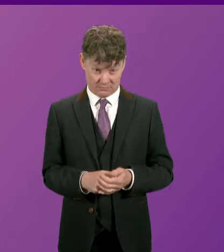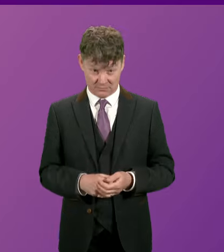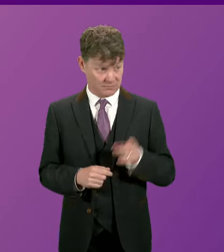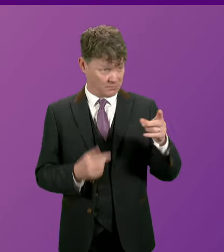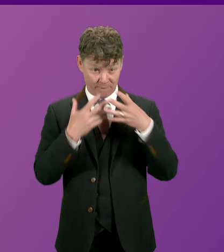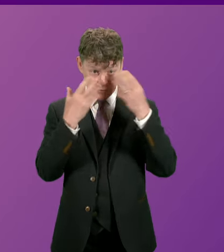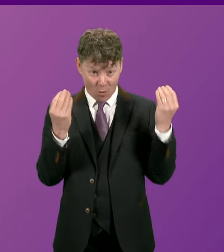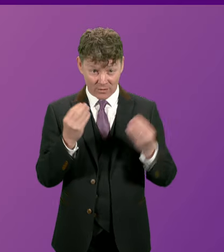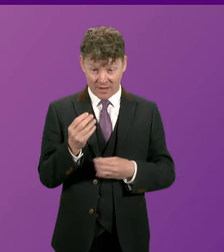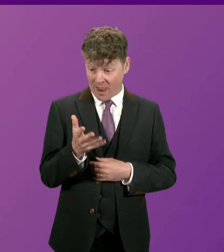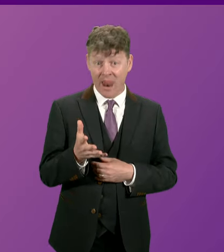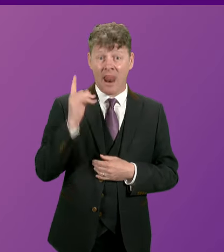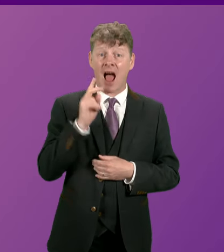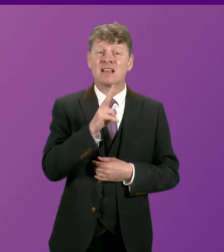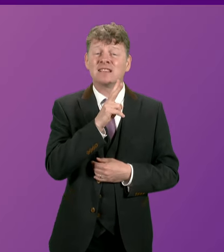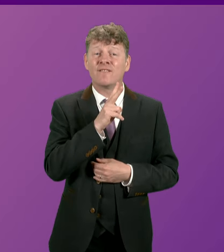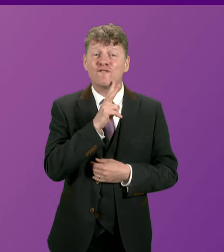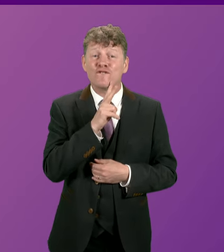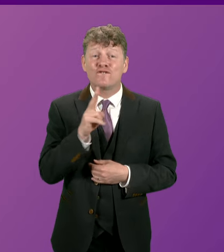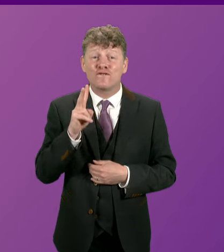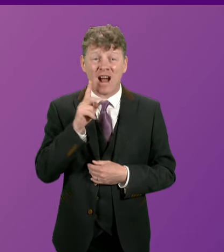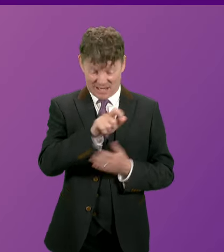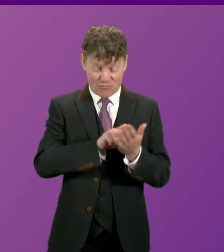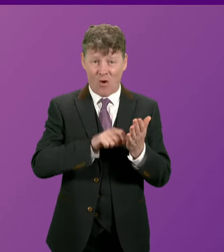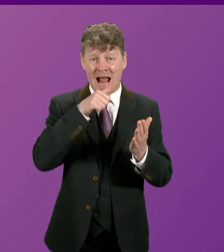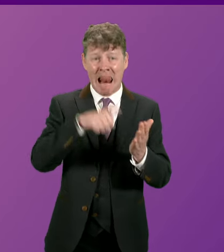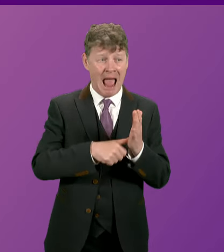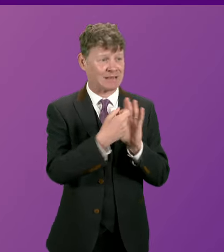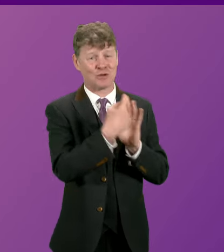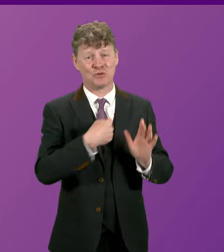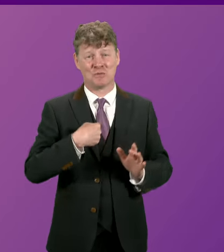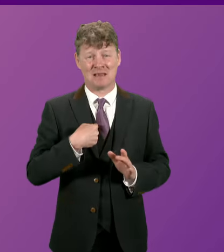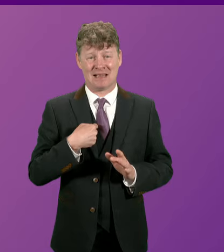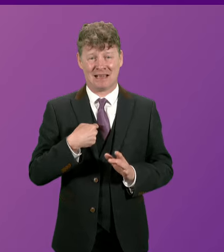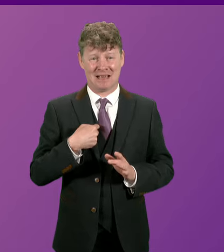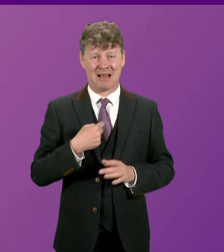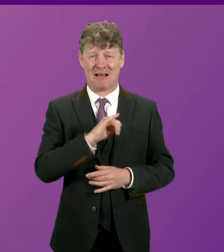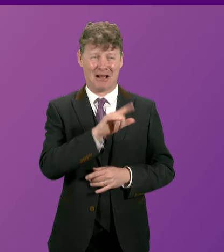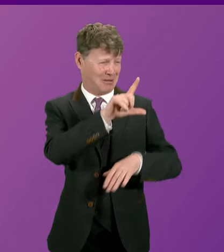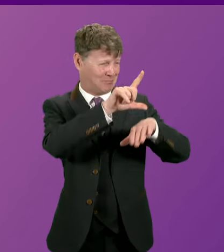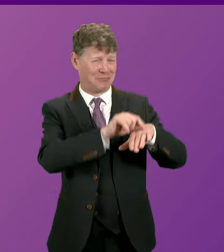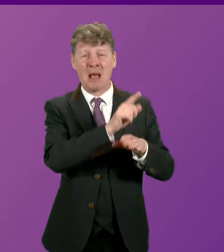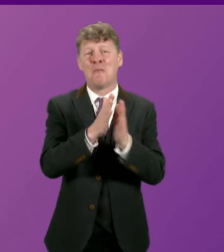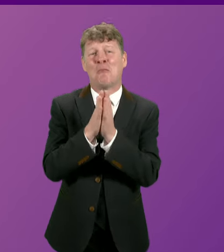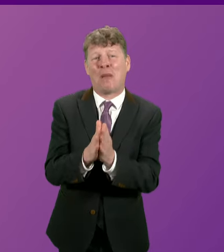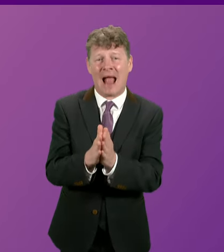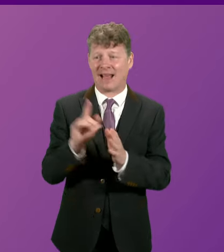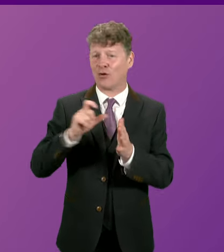forgotten? It was just last Friday. He wrote this humiliating letter to me, begging the Conservatives and our colleagues here